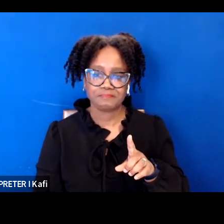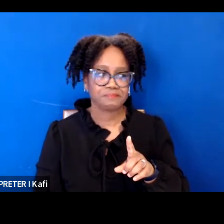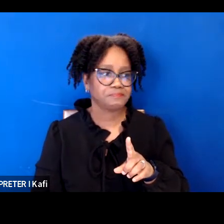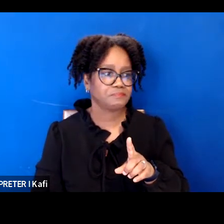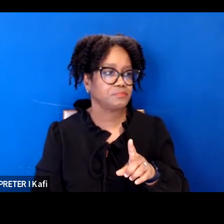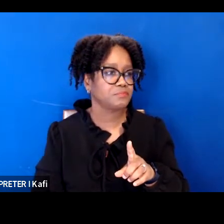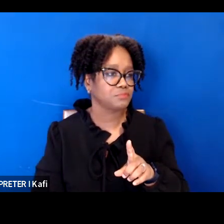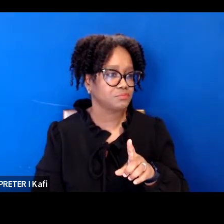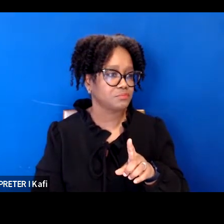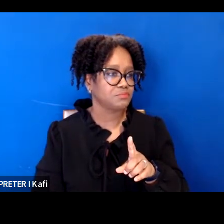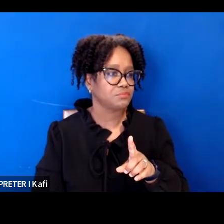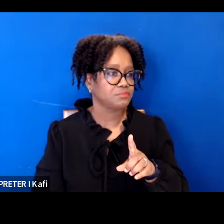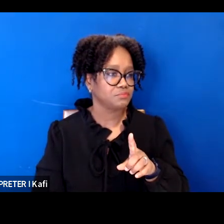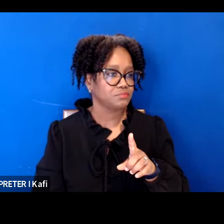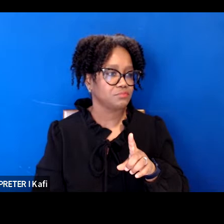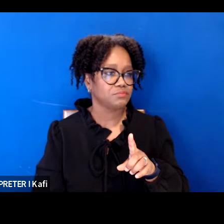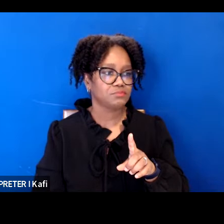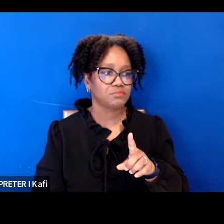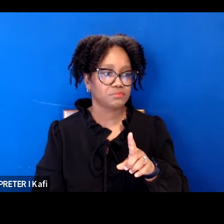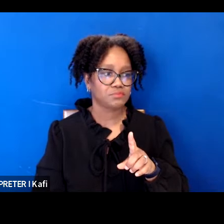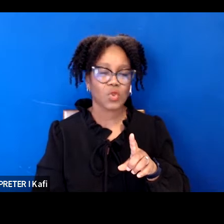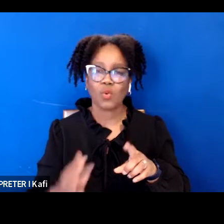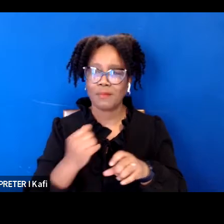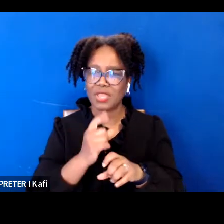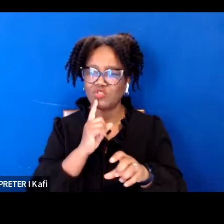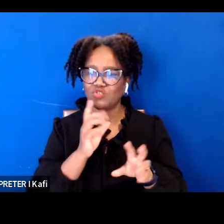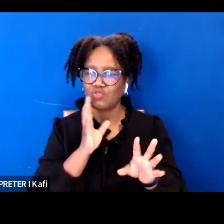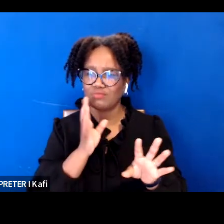we're just making sure that it's being streamed on youtube